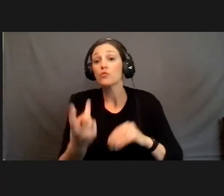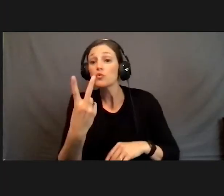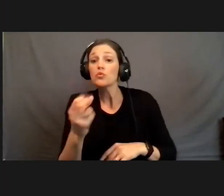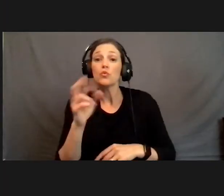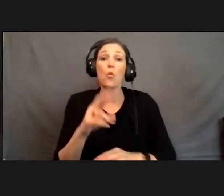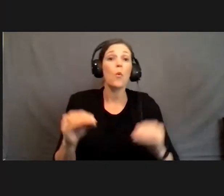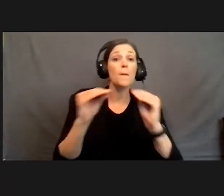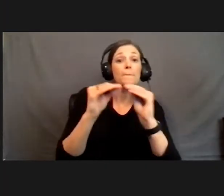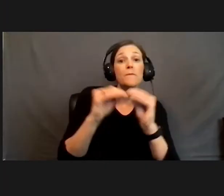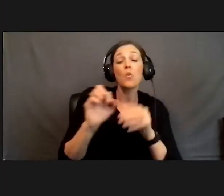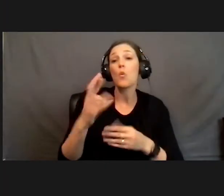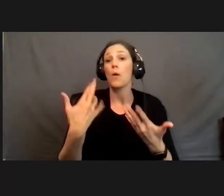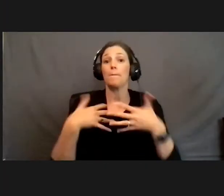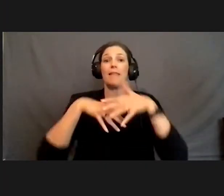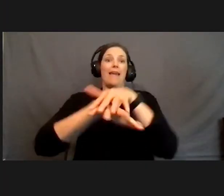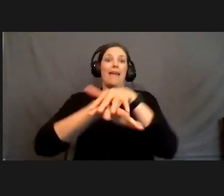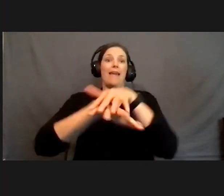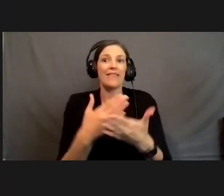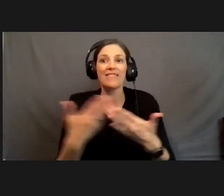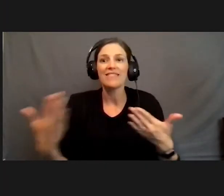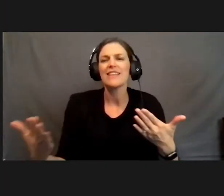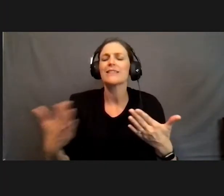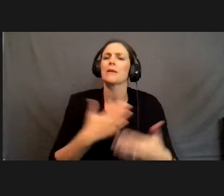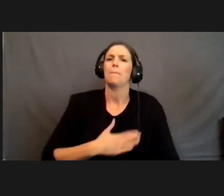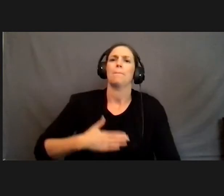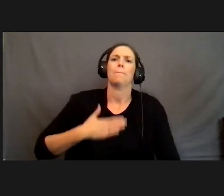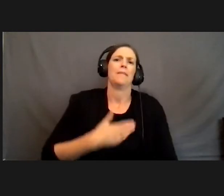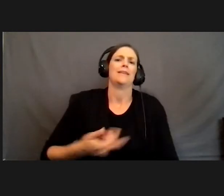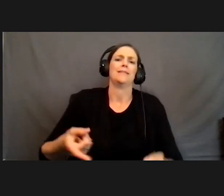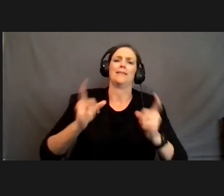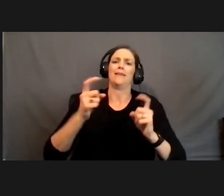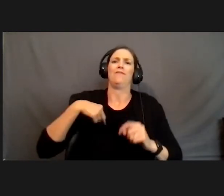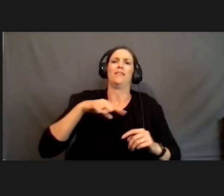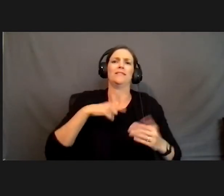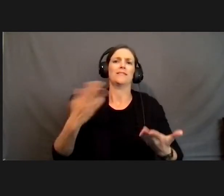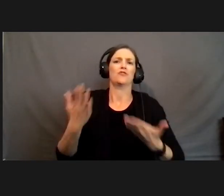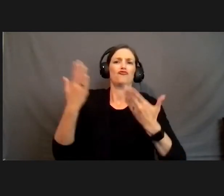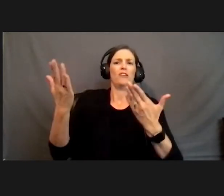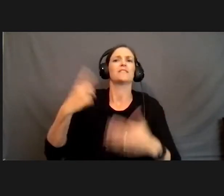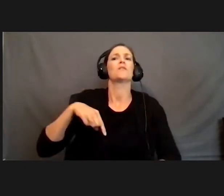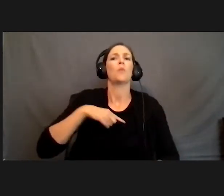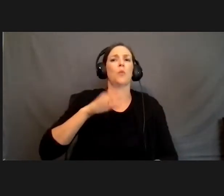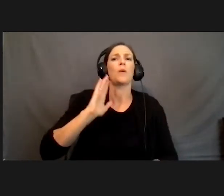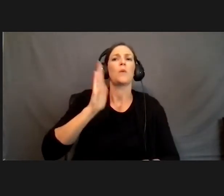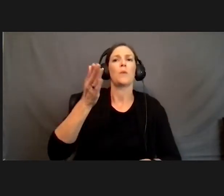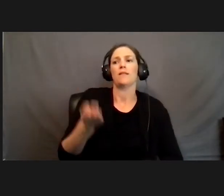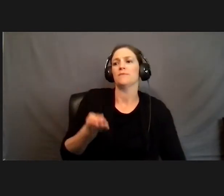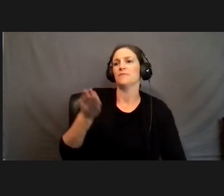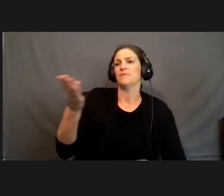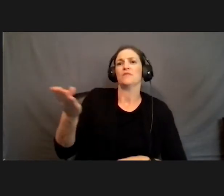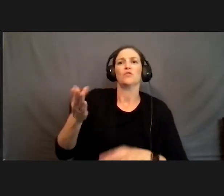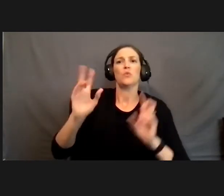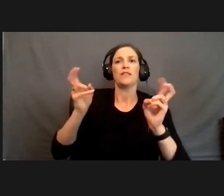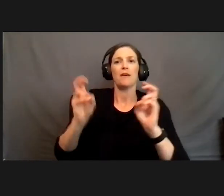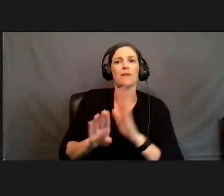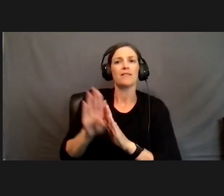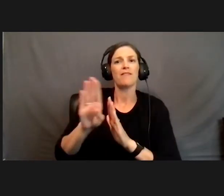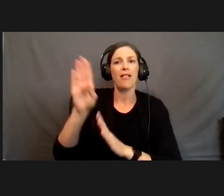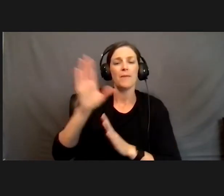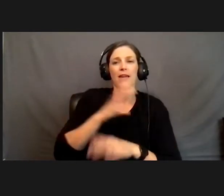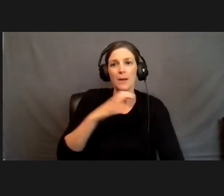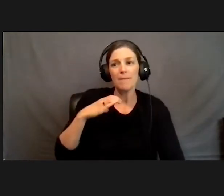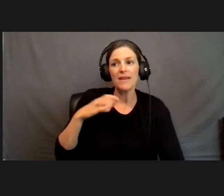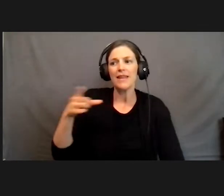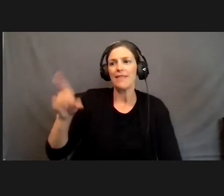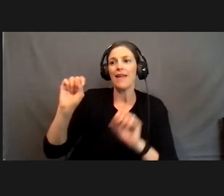or blending a bunch of them, please give those suggestions to us and we will pass those on to the topic development committee. They'll be